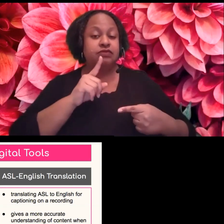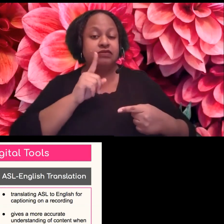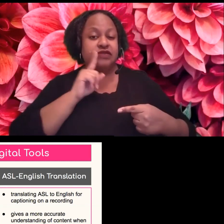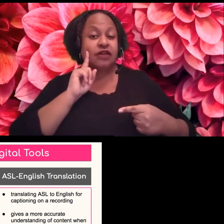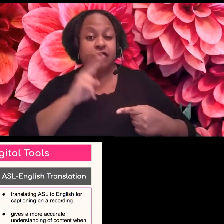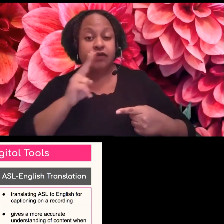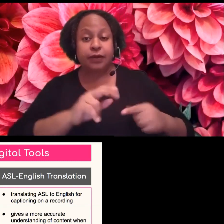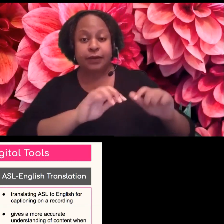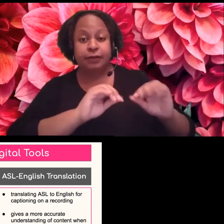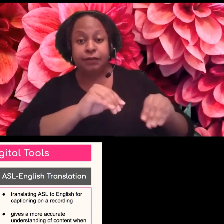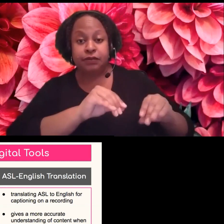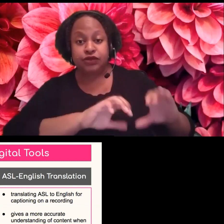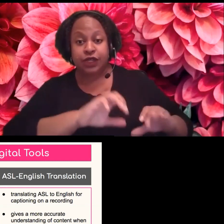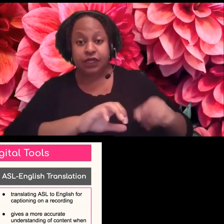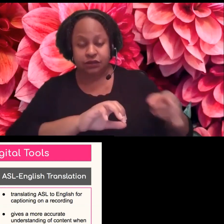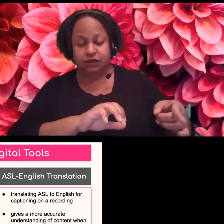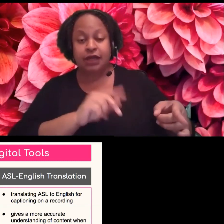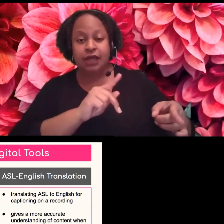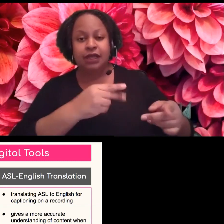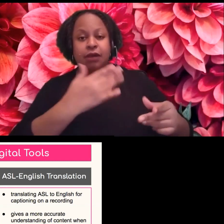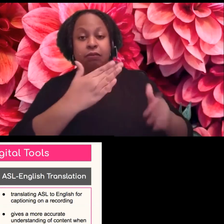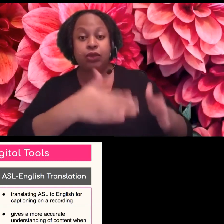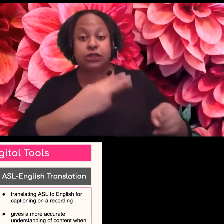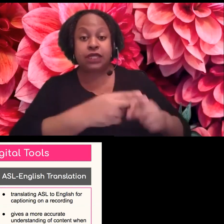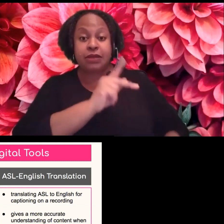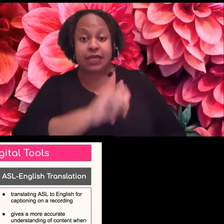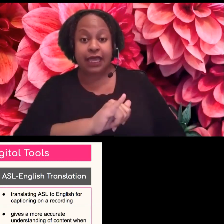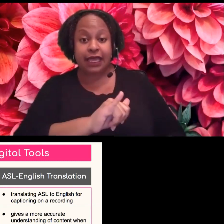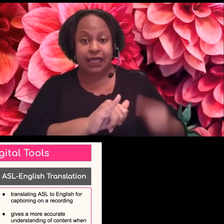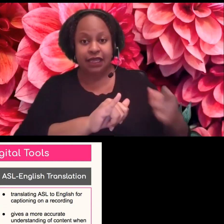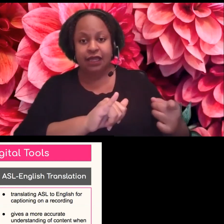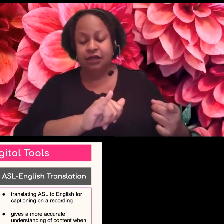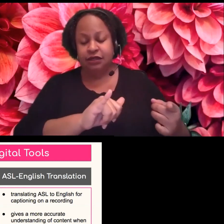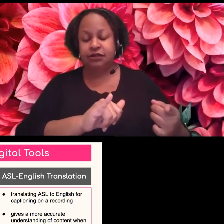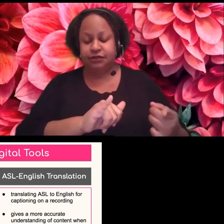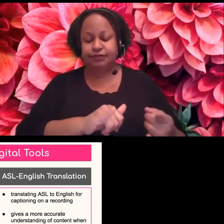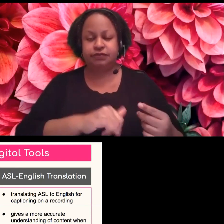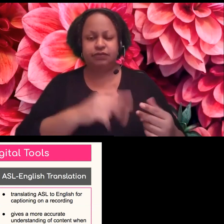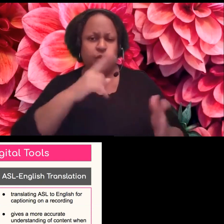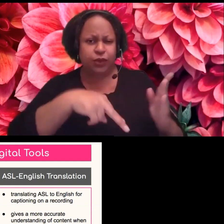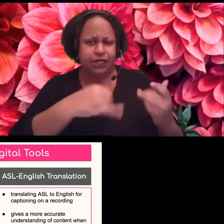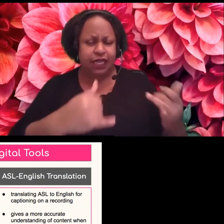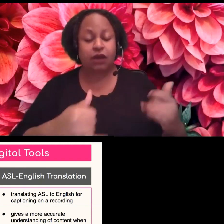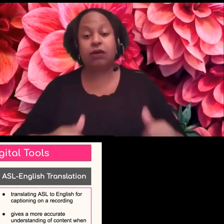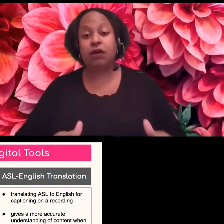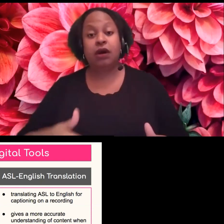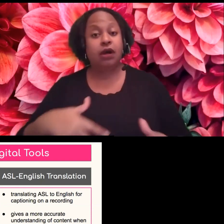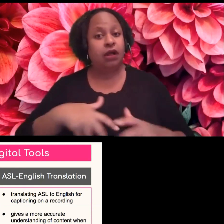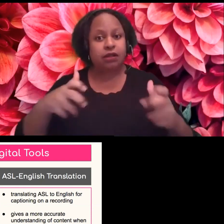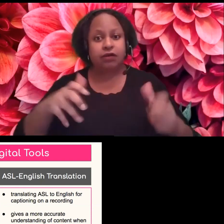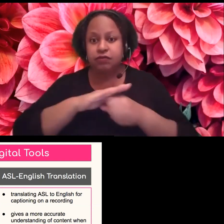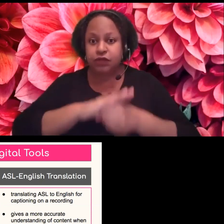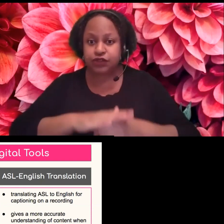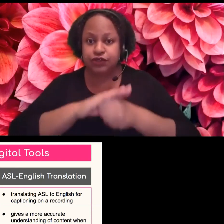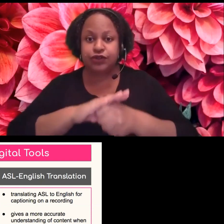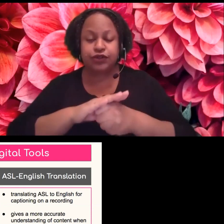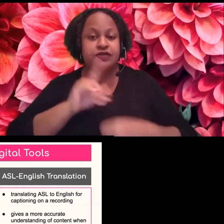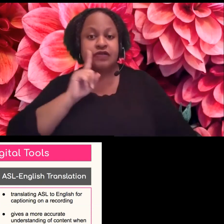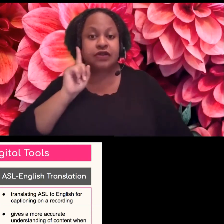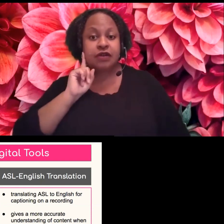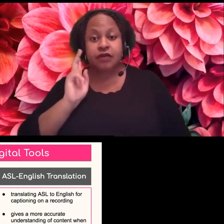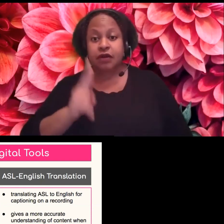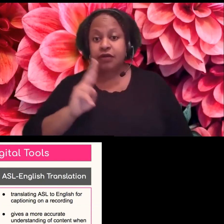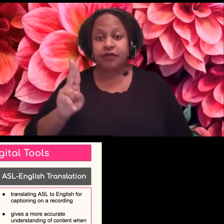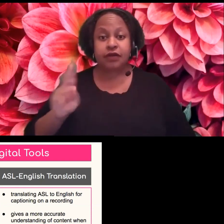um, there's a lot of pressure on deaf and hard of hearing folks. If you don't,